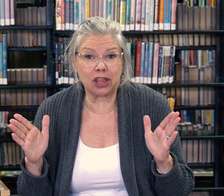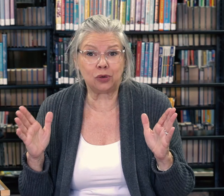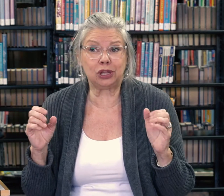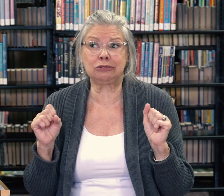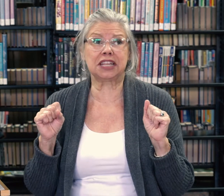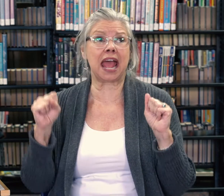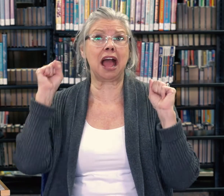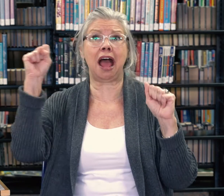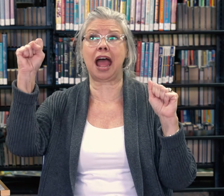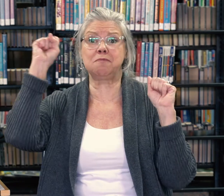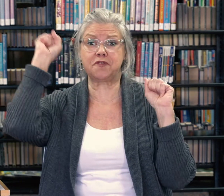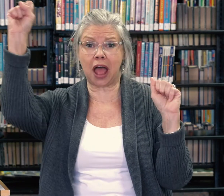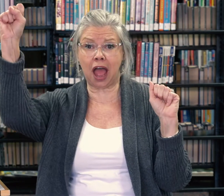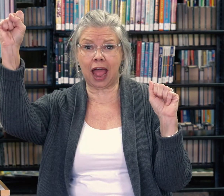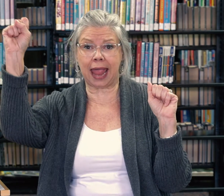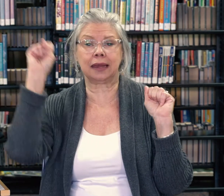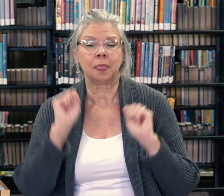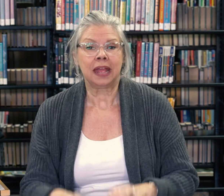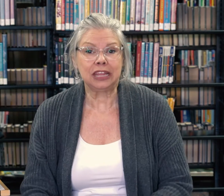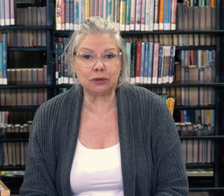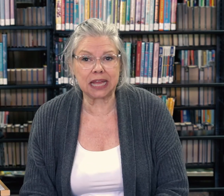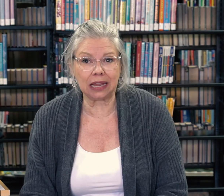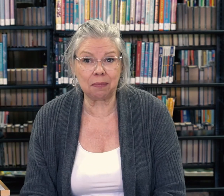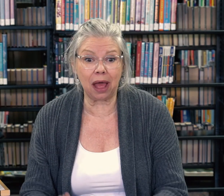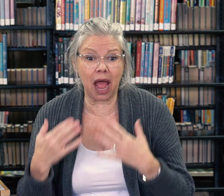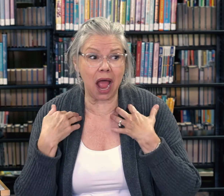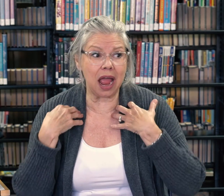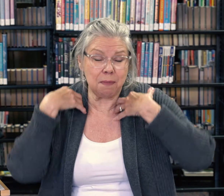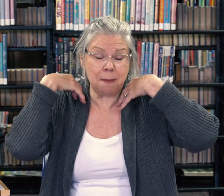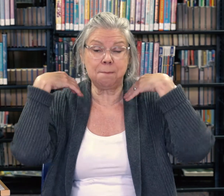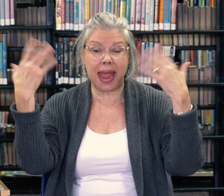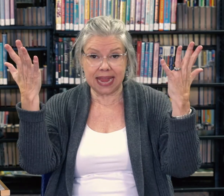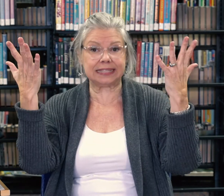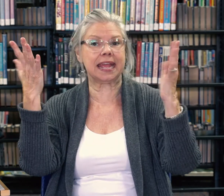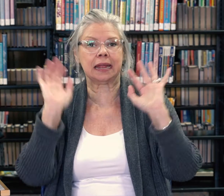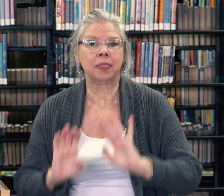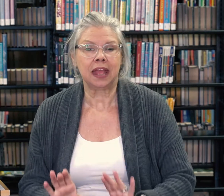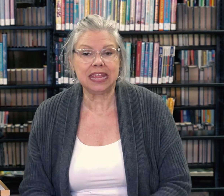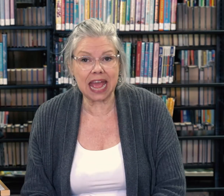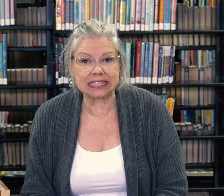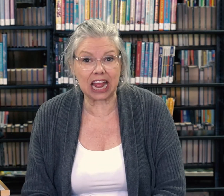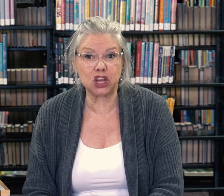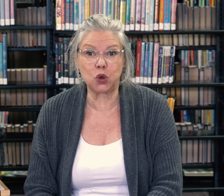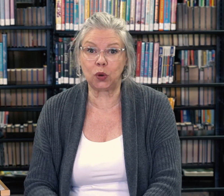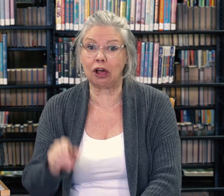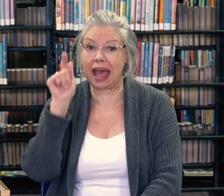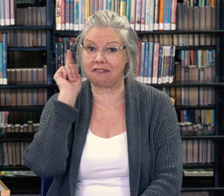you? You say, I'm fine. You tell them, I'm amazing. Yes, and you will have